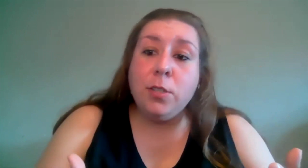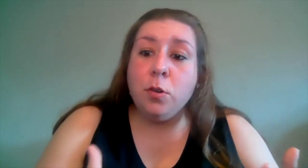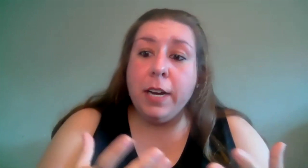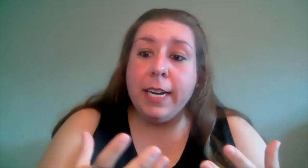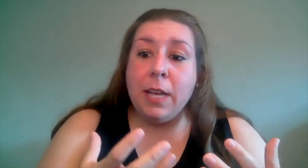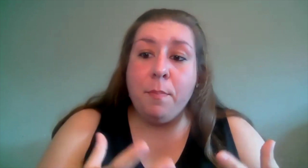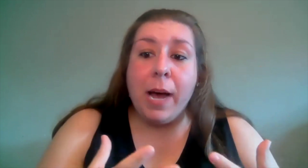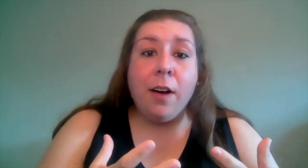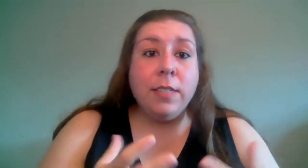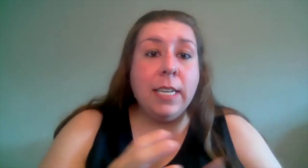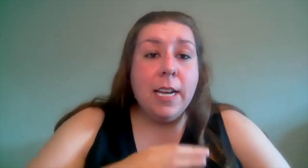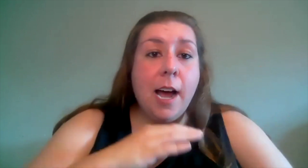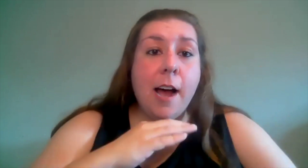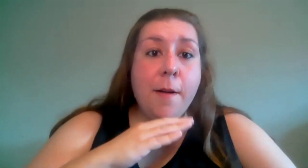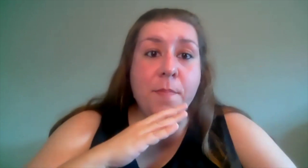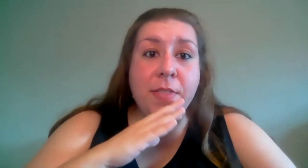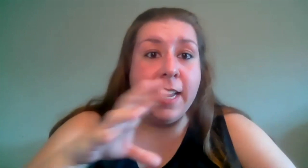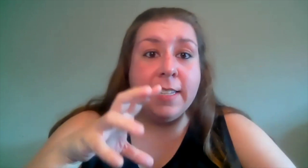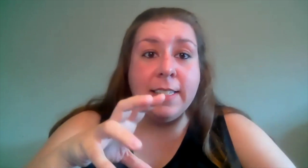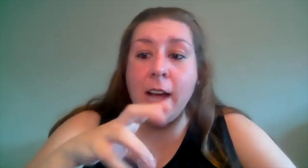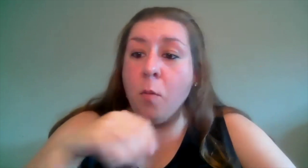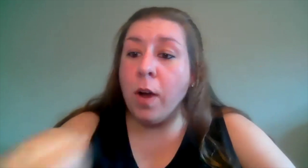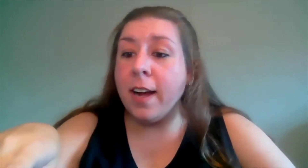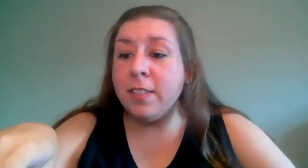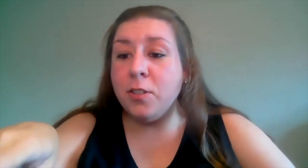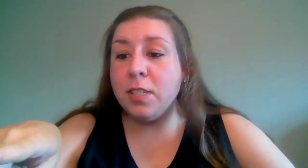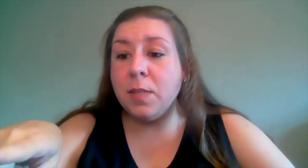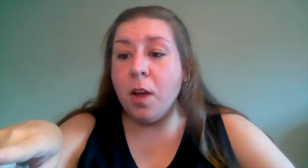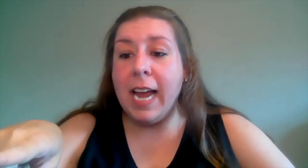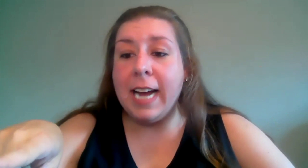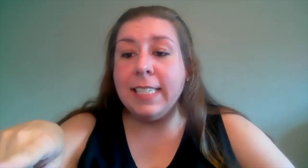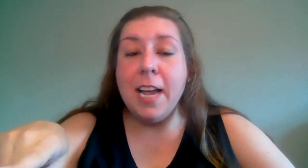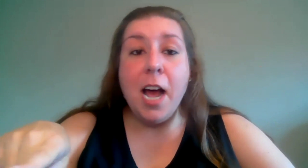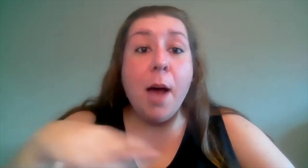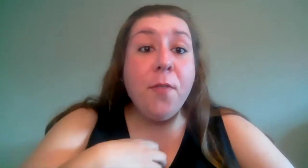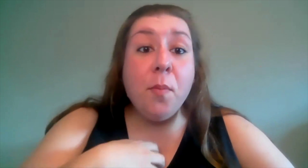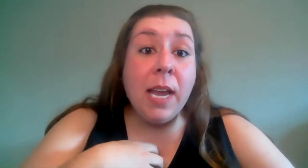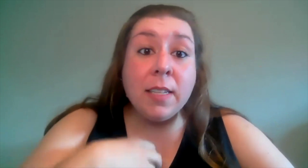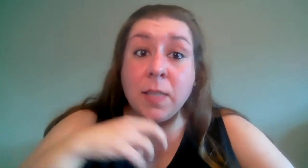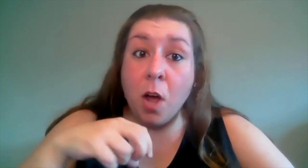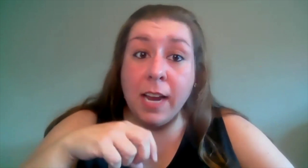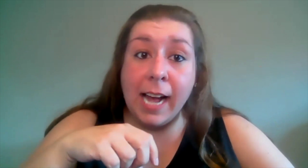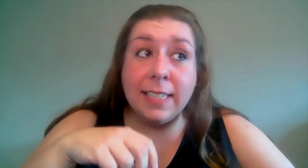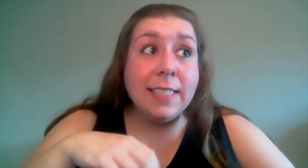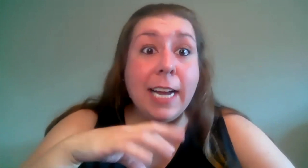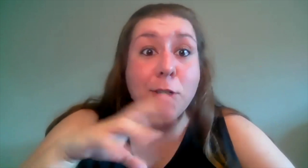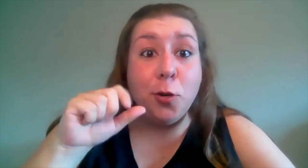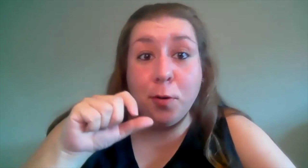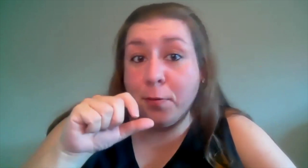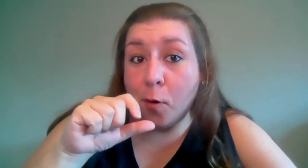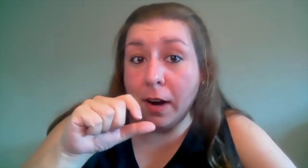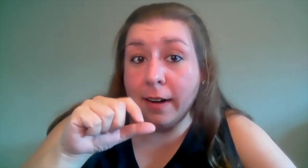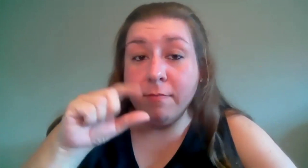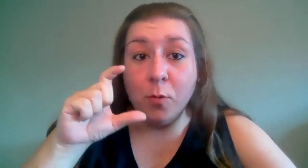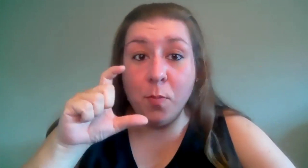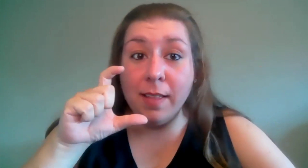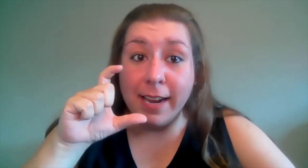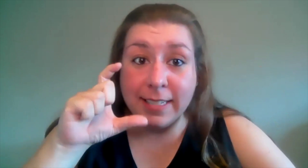stories about um these uh what constitutes a small cast um for me a small cast is like two to four would be like